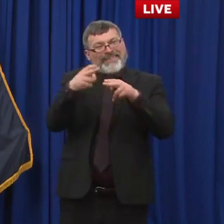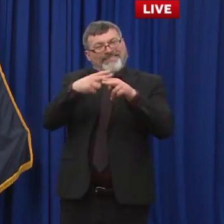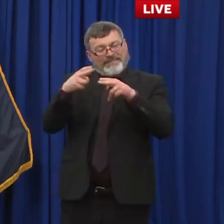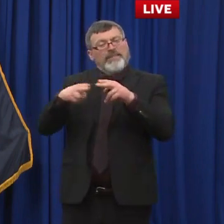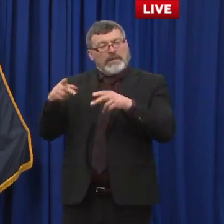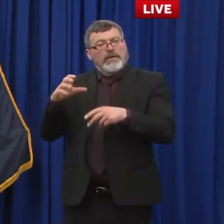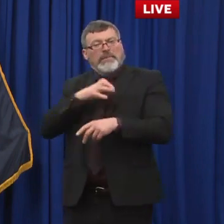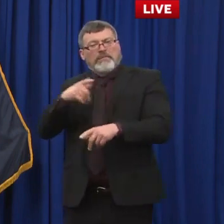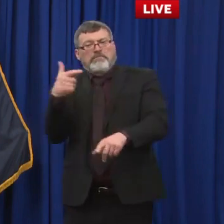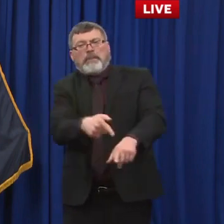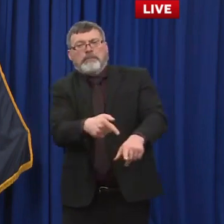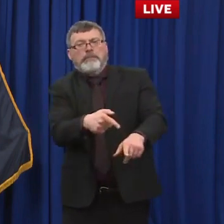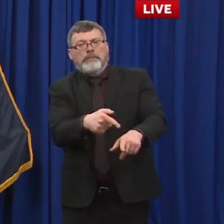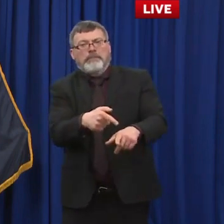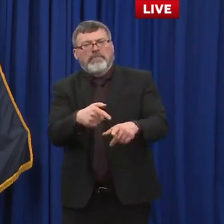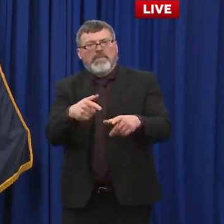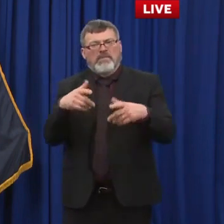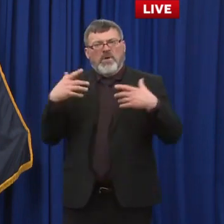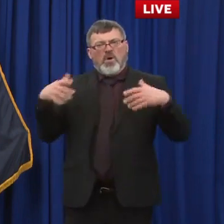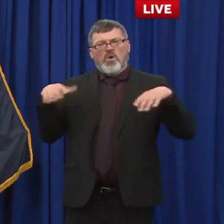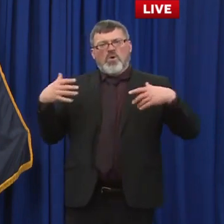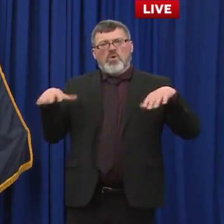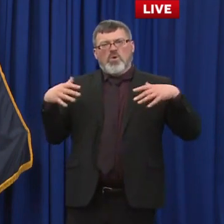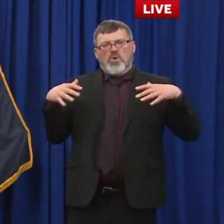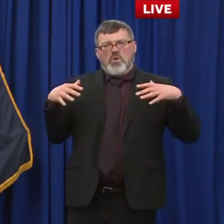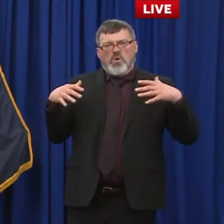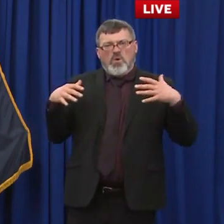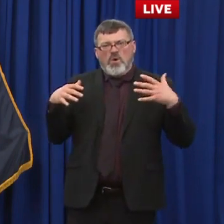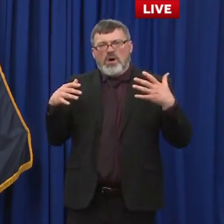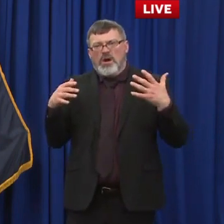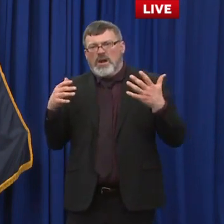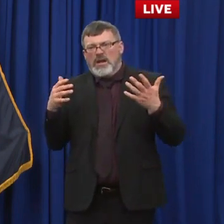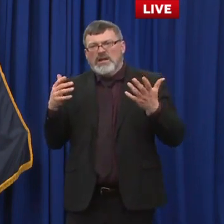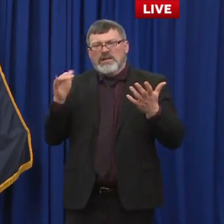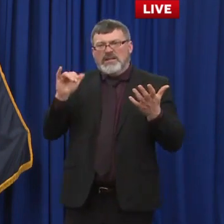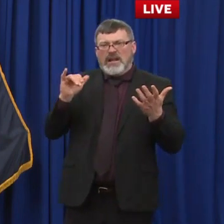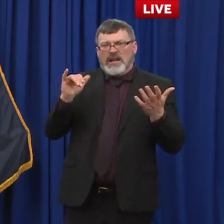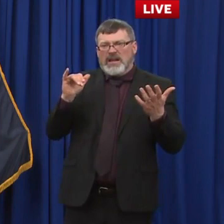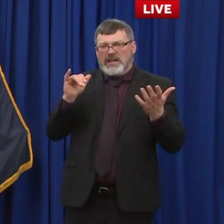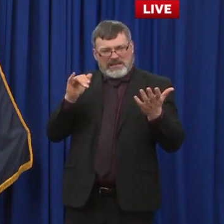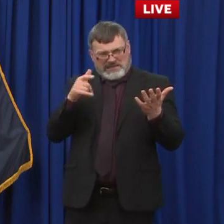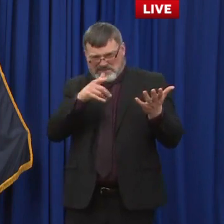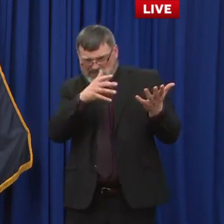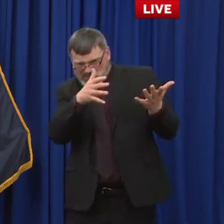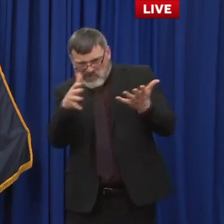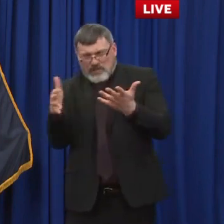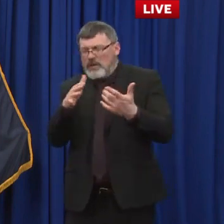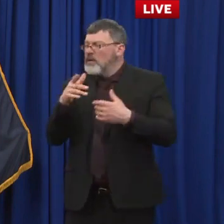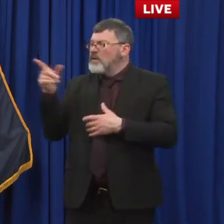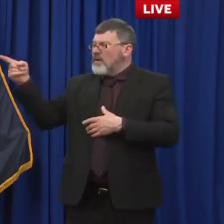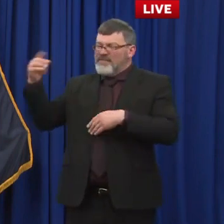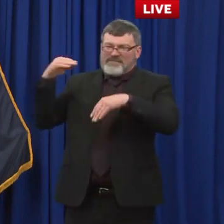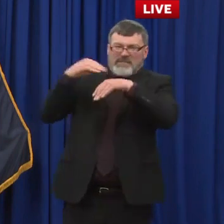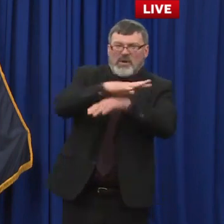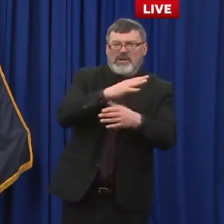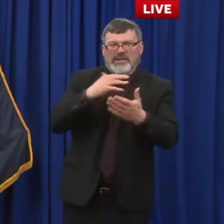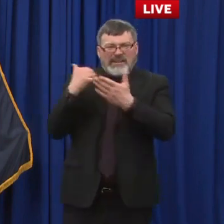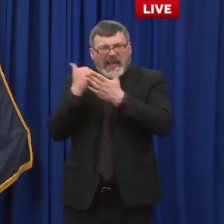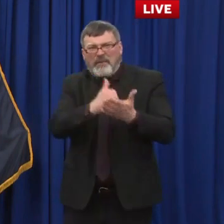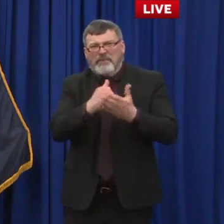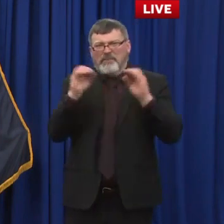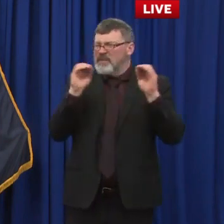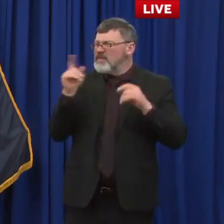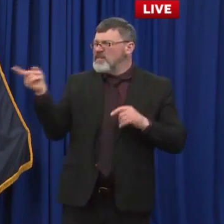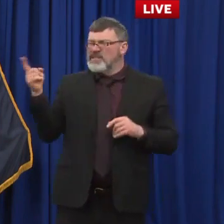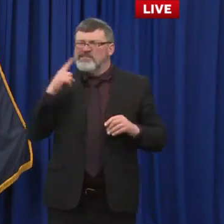and you play a role in it do did i play a role in it oh dear lord um look let me be very clear i think uh there's a lot of